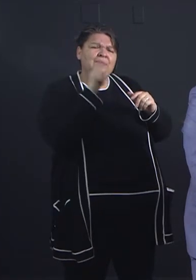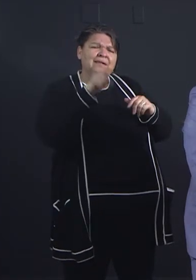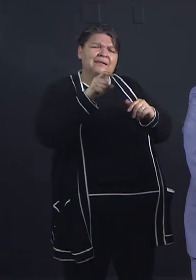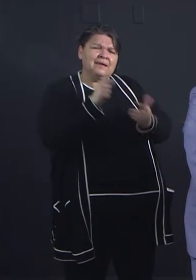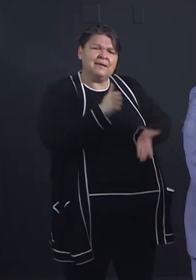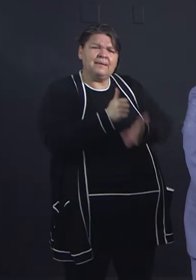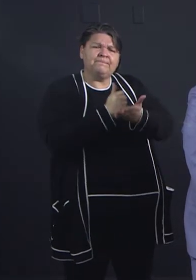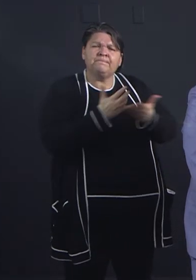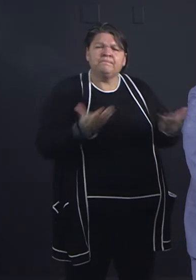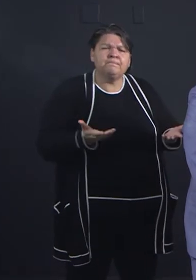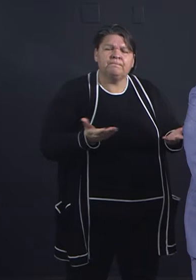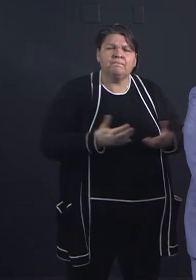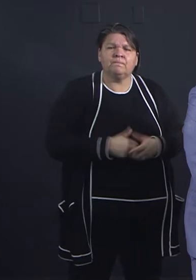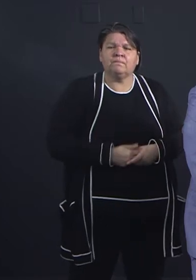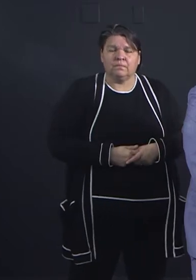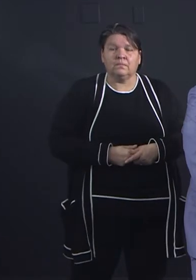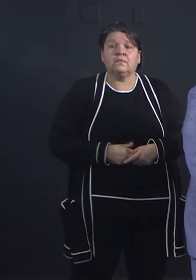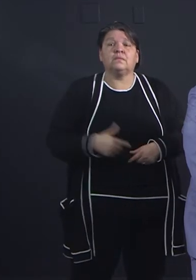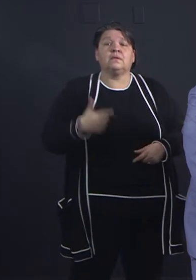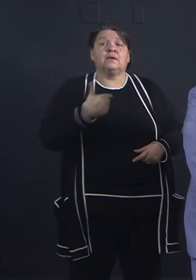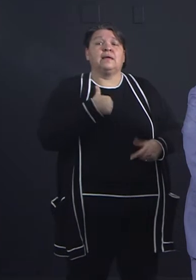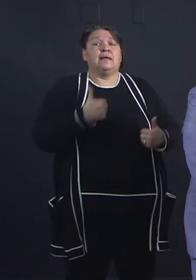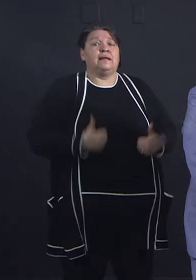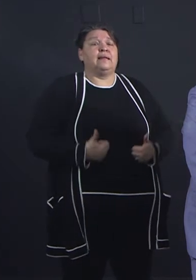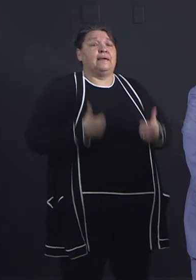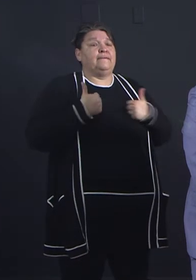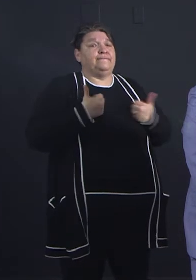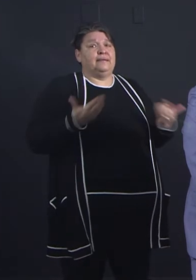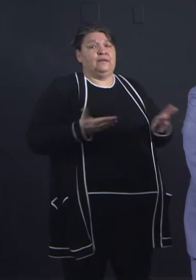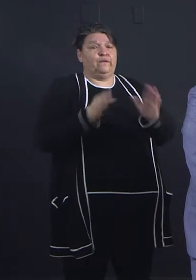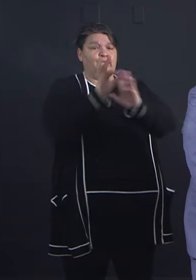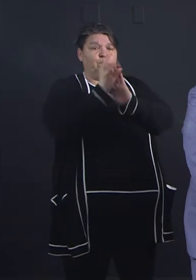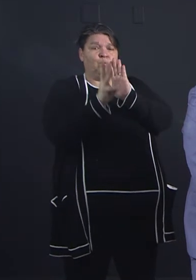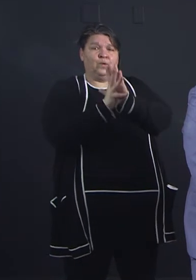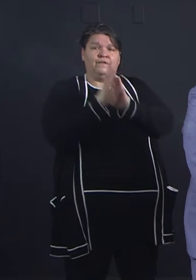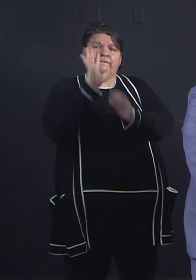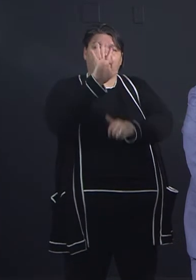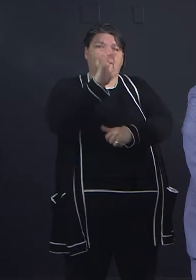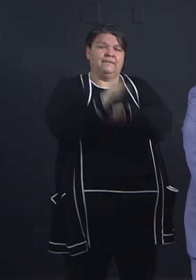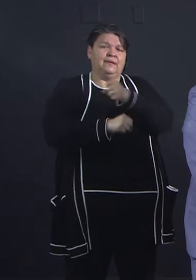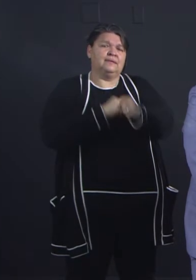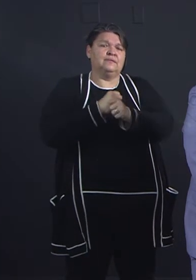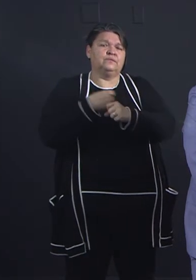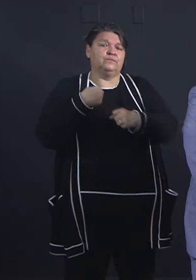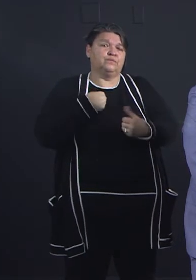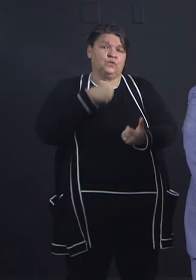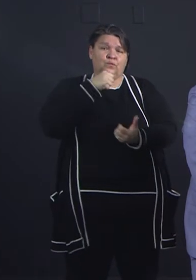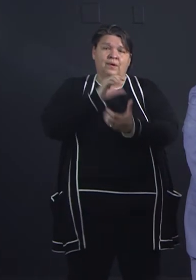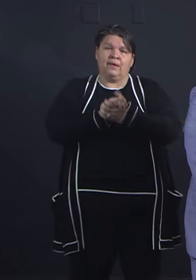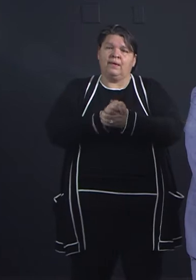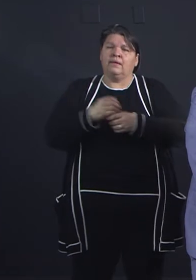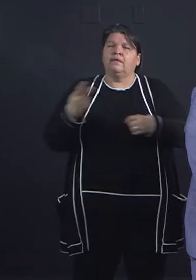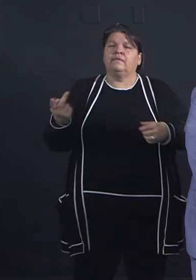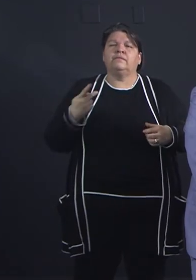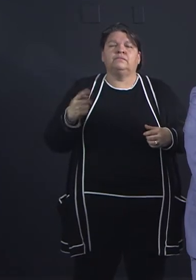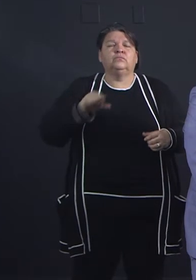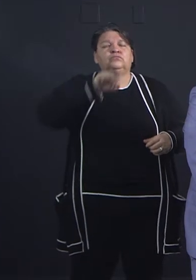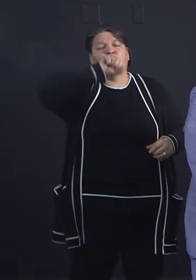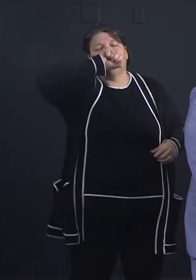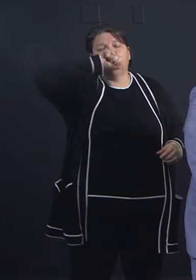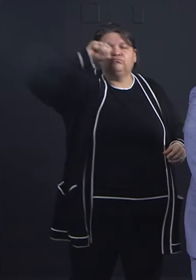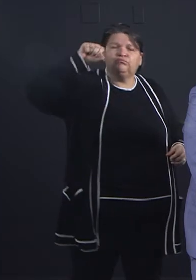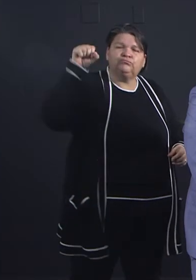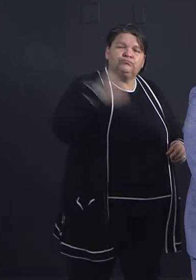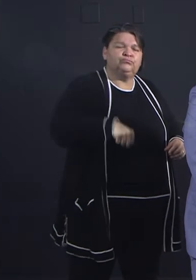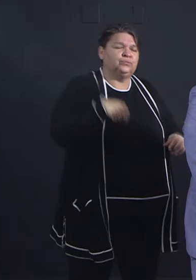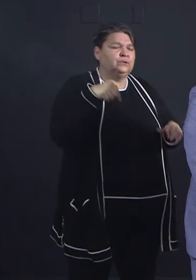you said, I've been here now almost five years, and my wife and I just love this community that really cares about its schools, cares about its students, has a